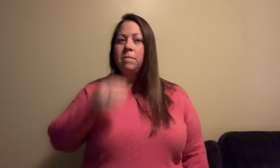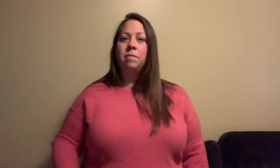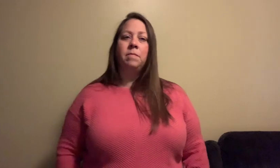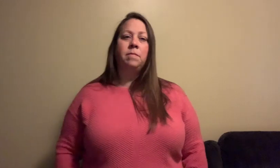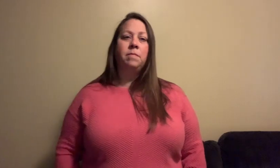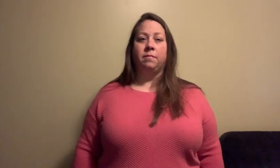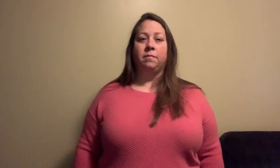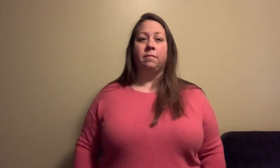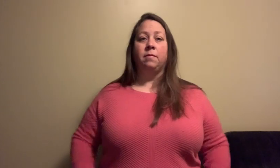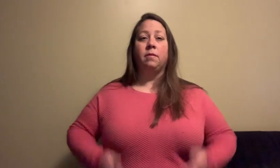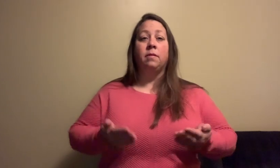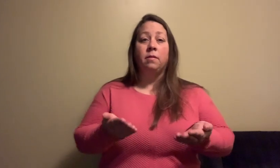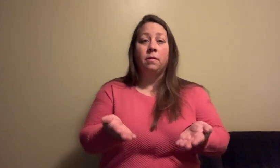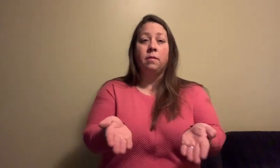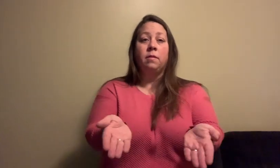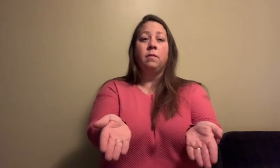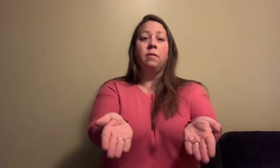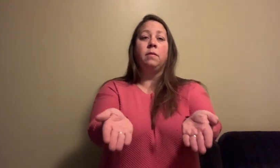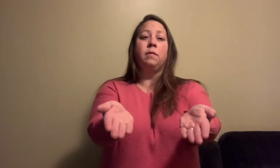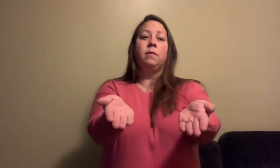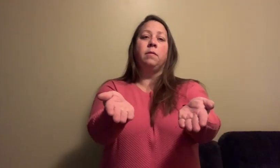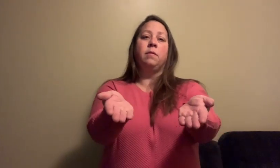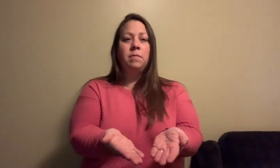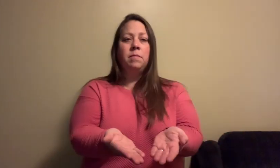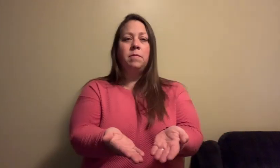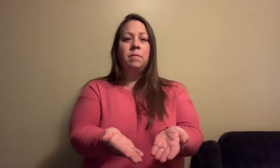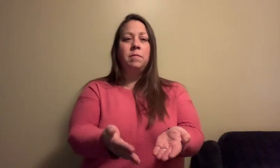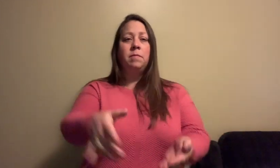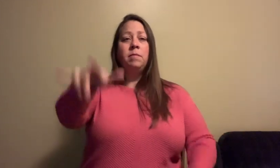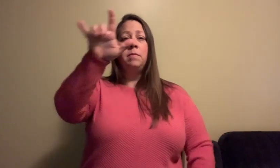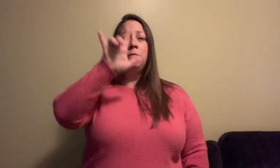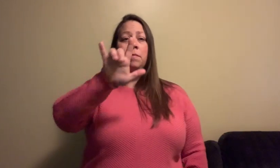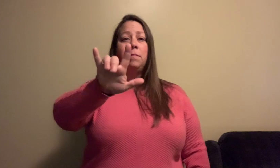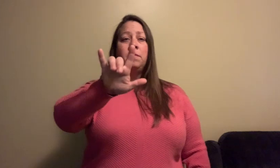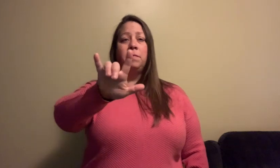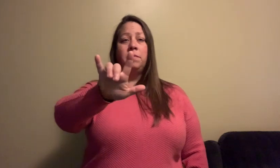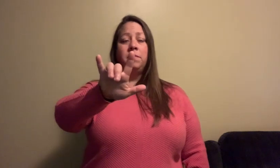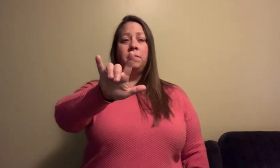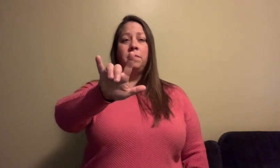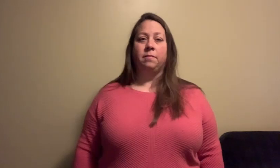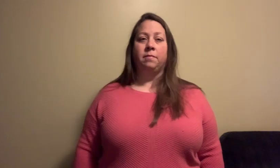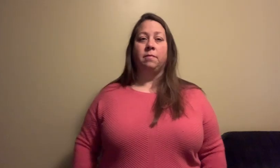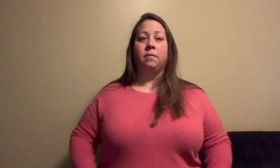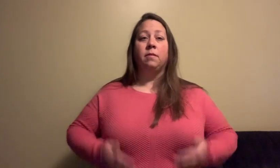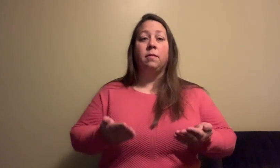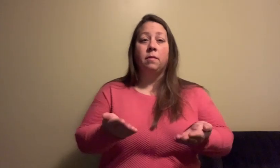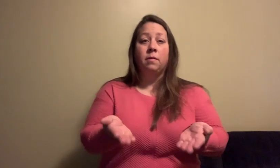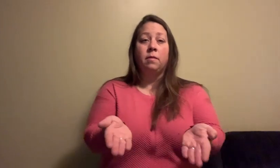One pair of hands said I love you And those